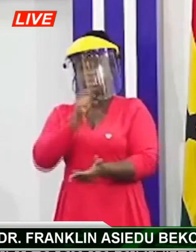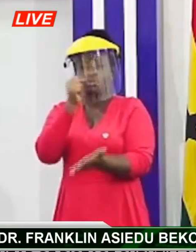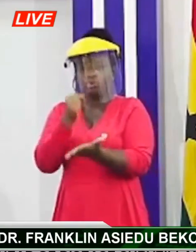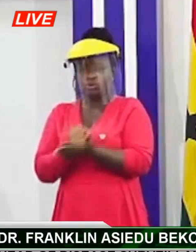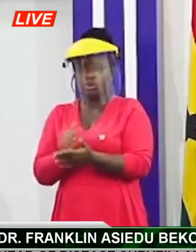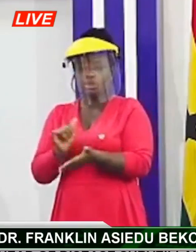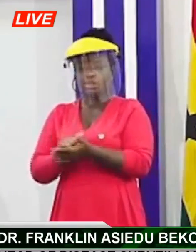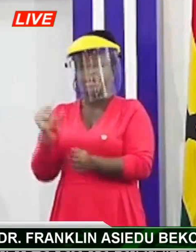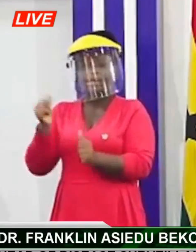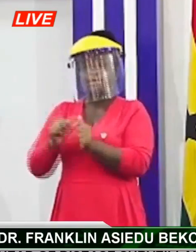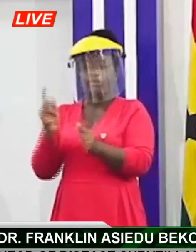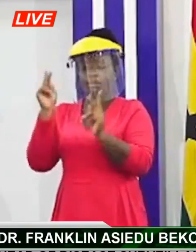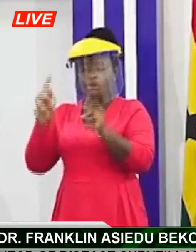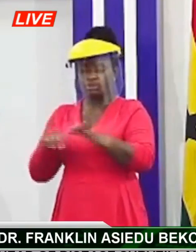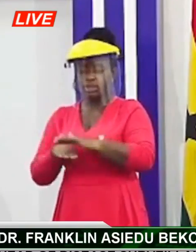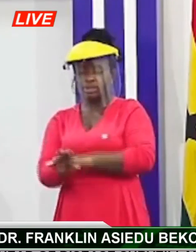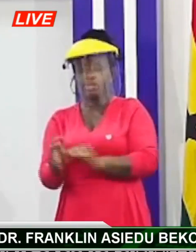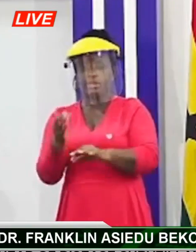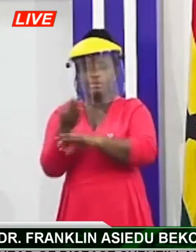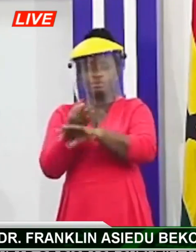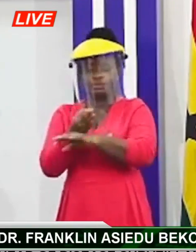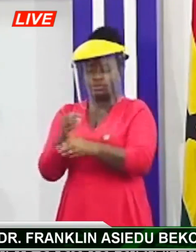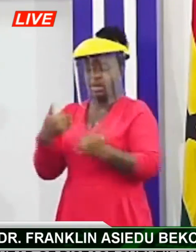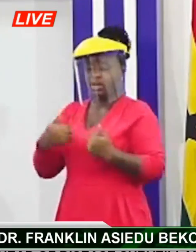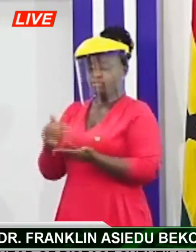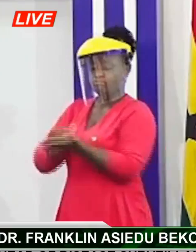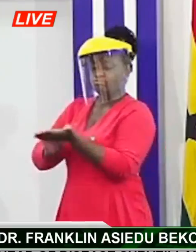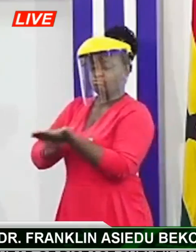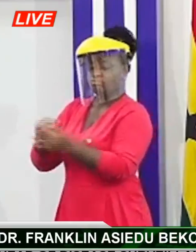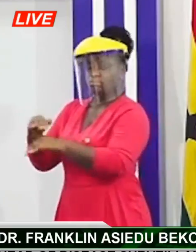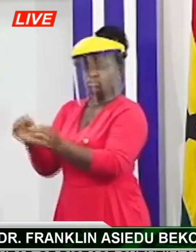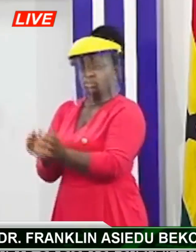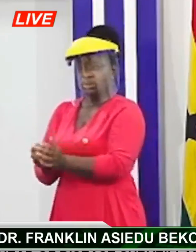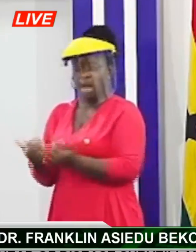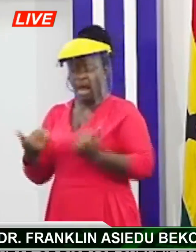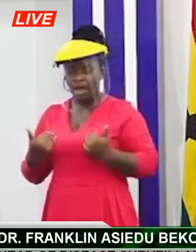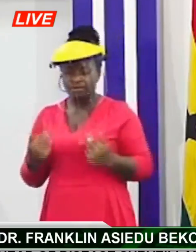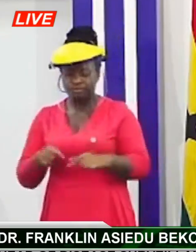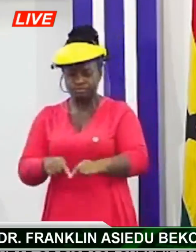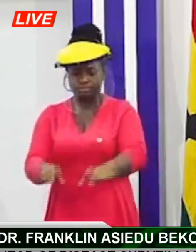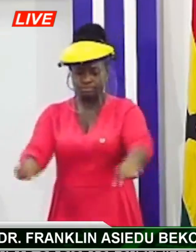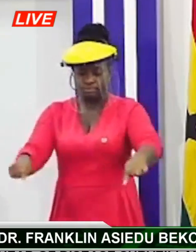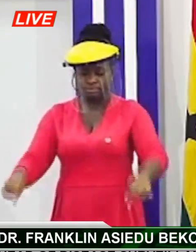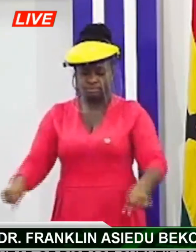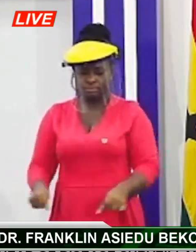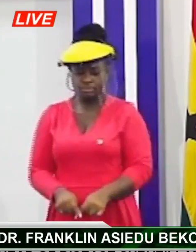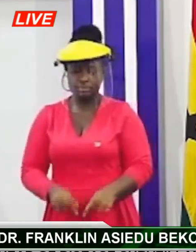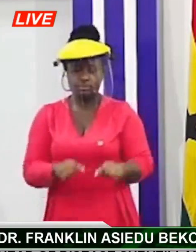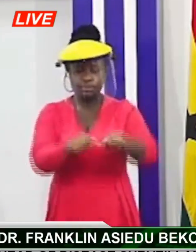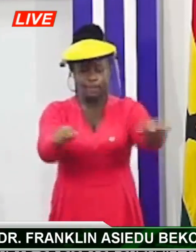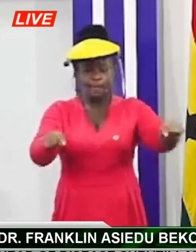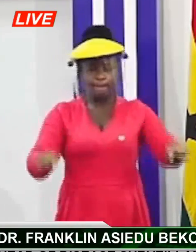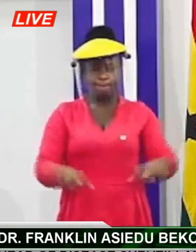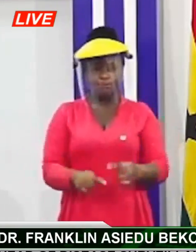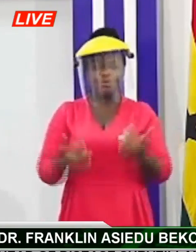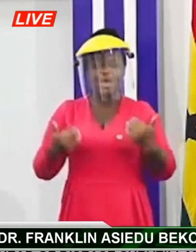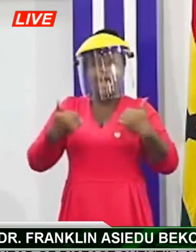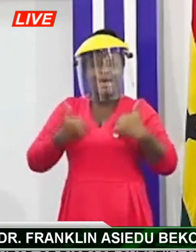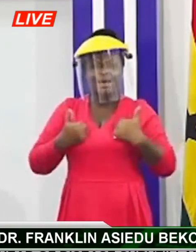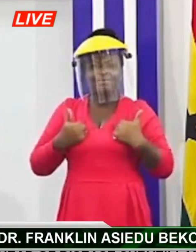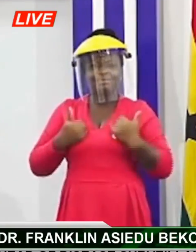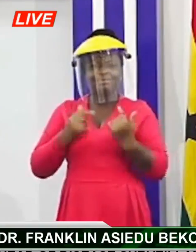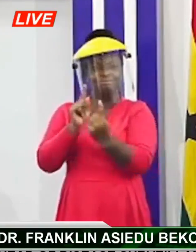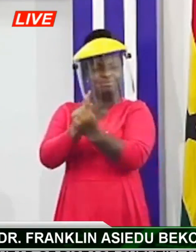washing then they've tried to put floor markings the idea is to ensure physical distance so